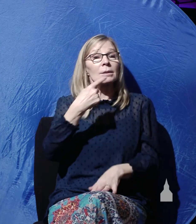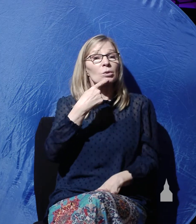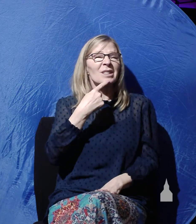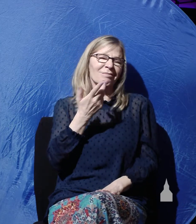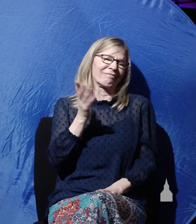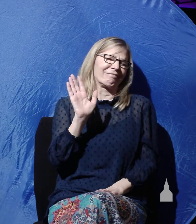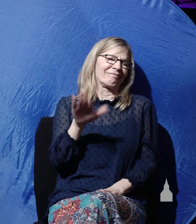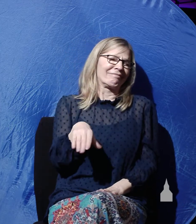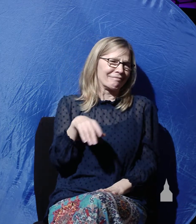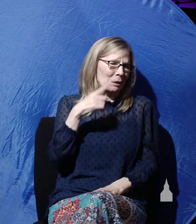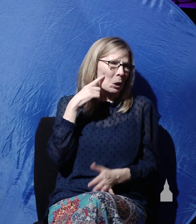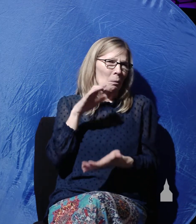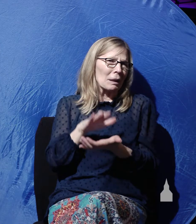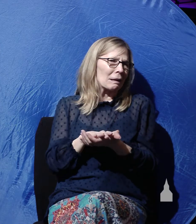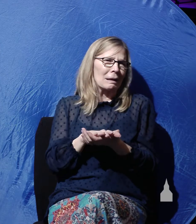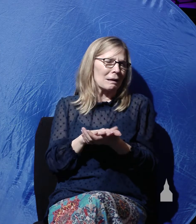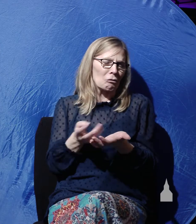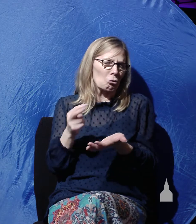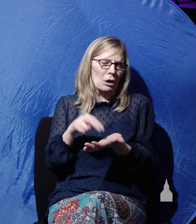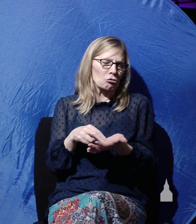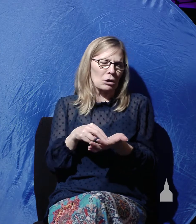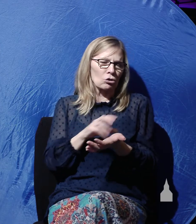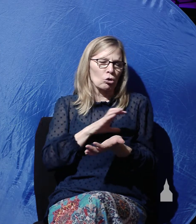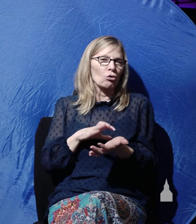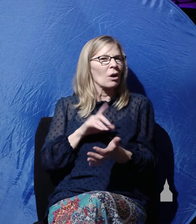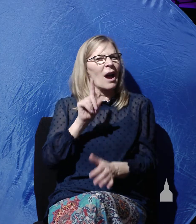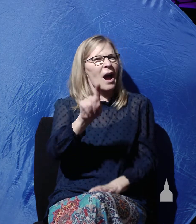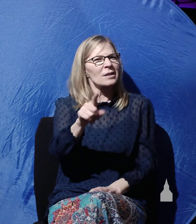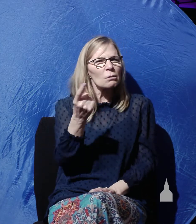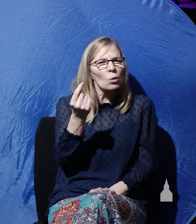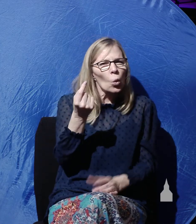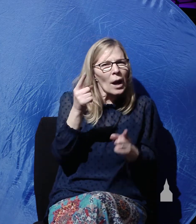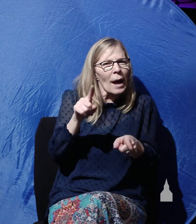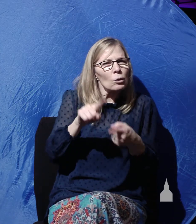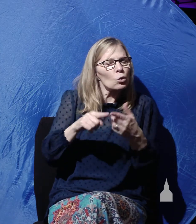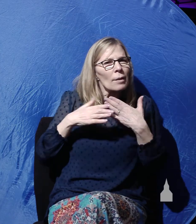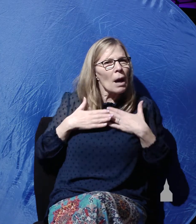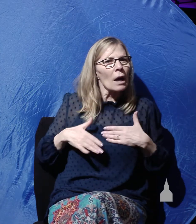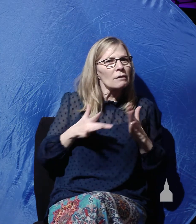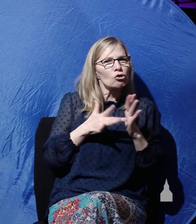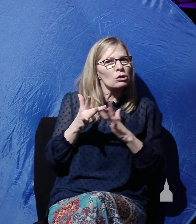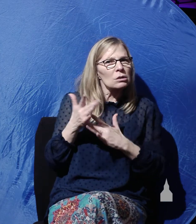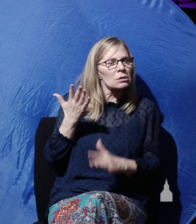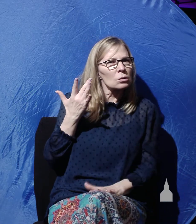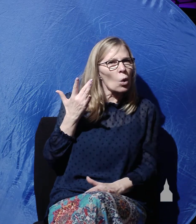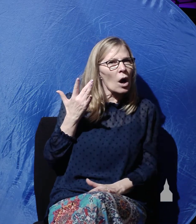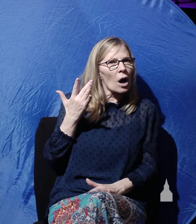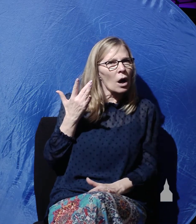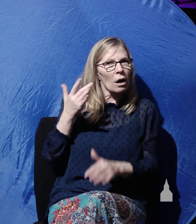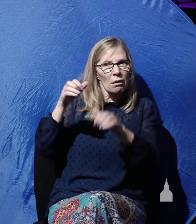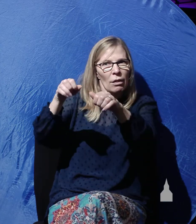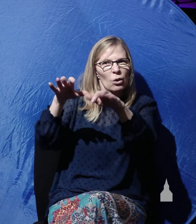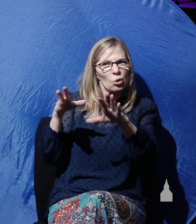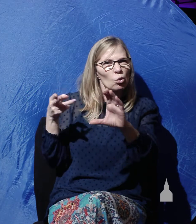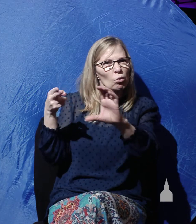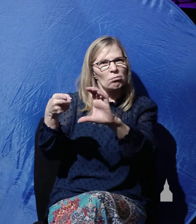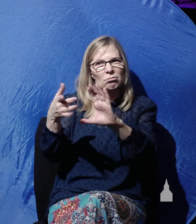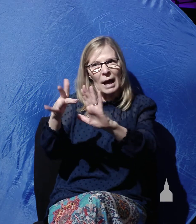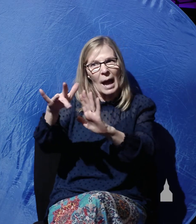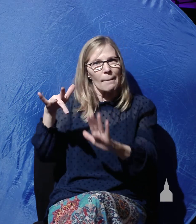just don't believe in the resurrection of Christ, then ask them, well, what happened to the body of Jesus? Why was the tomb empty? And if